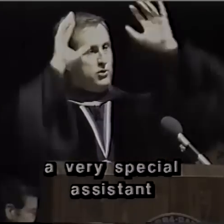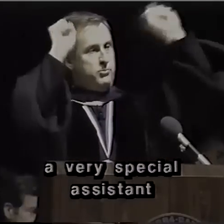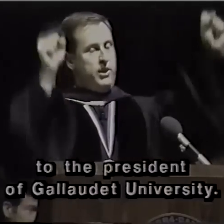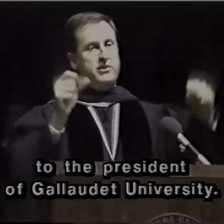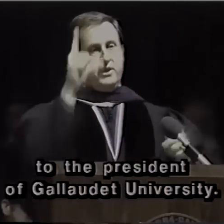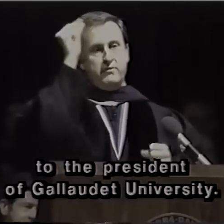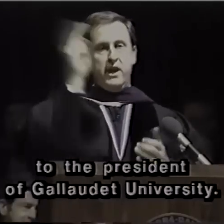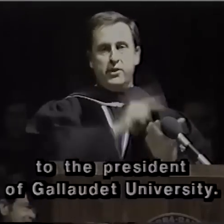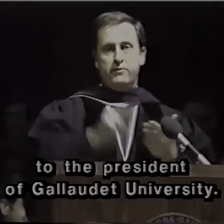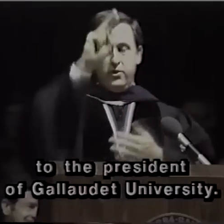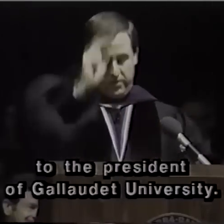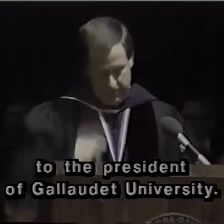to the president of Gallaudet University.